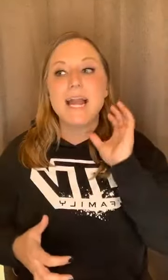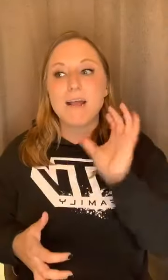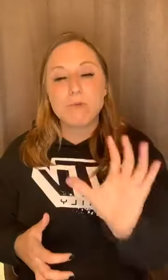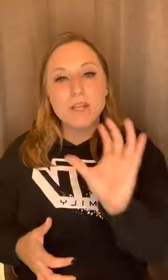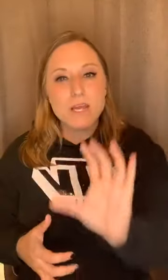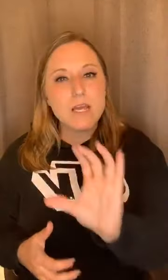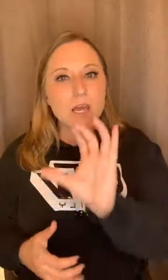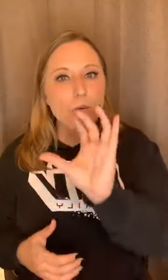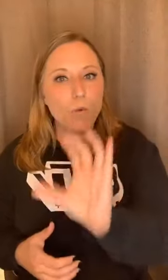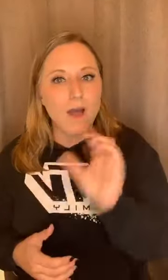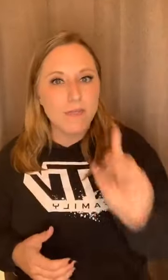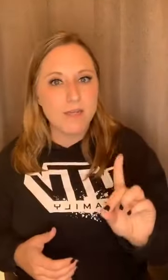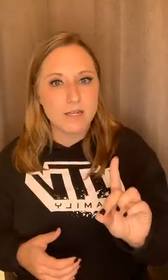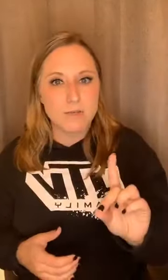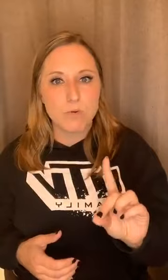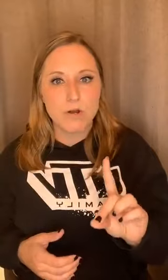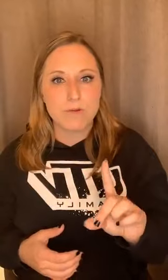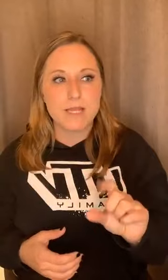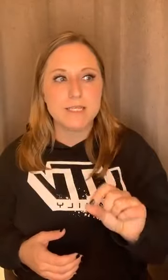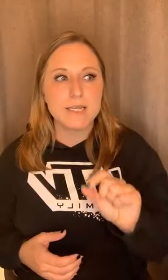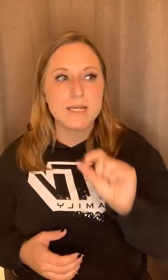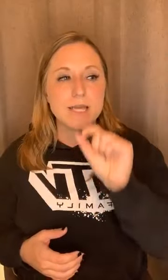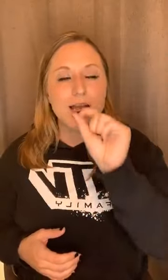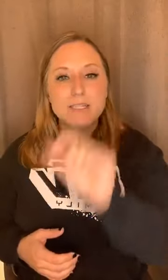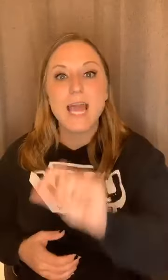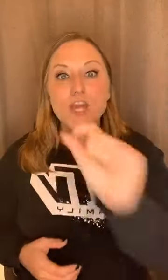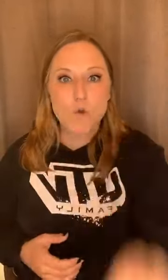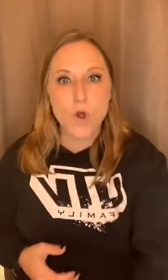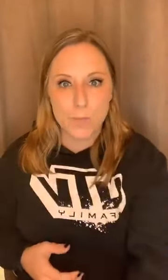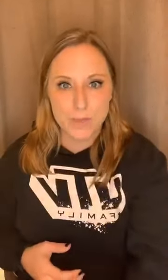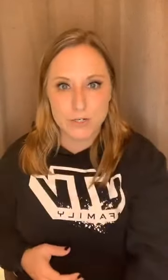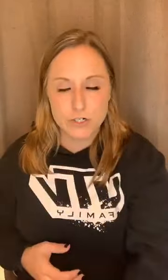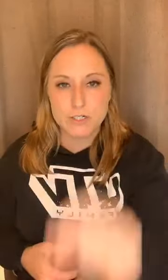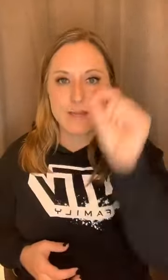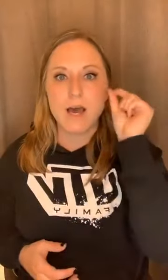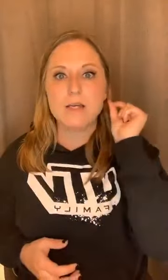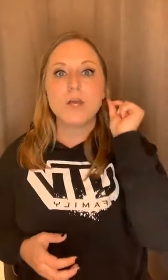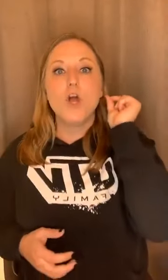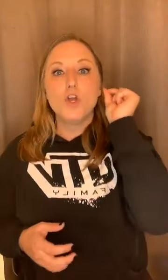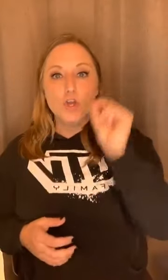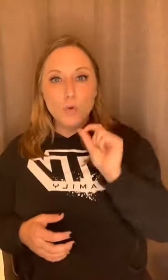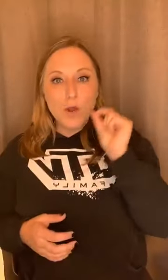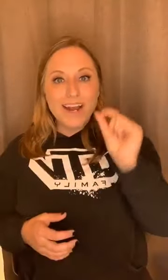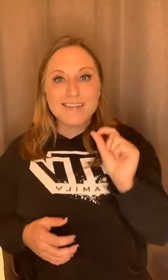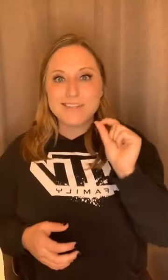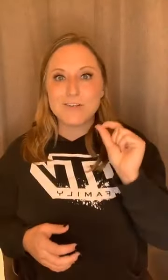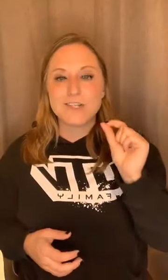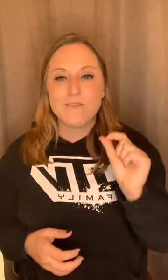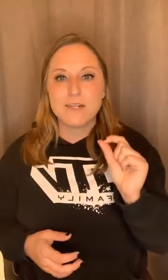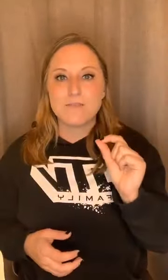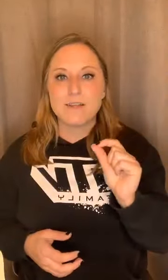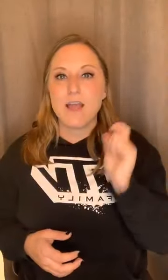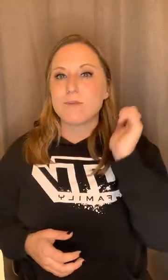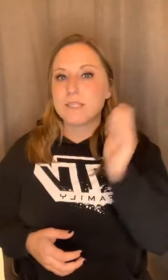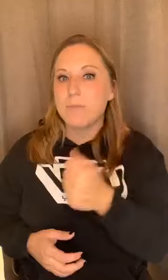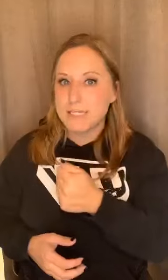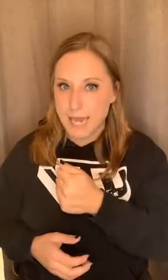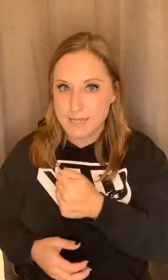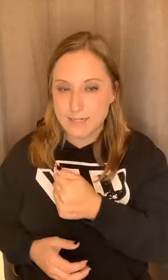I really think a thing that is important with this is take your own pictures because you are going to see yourself in a different light. When somebody takes it